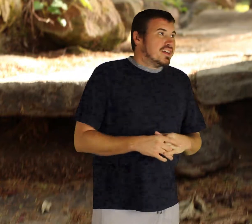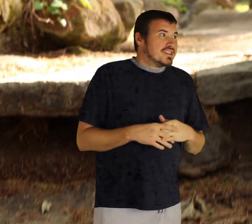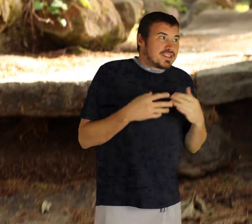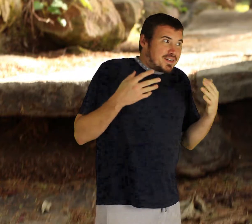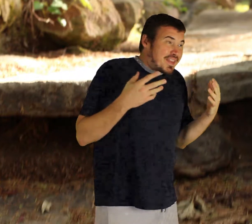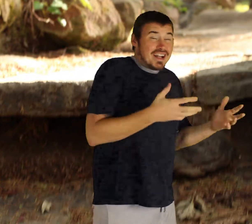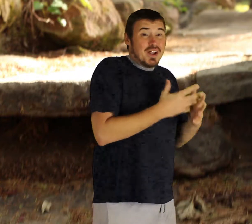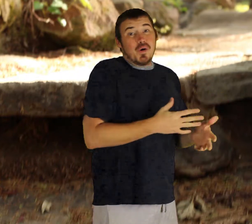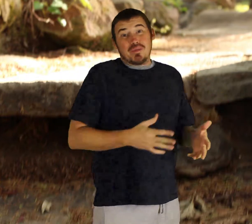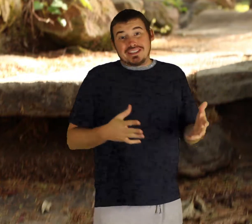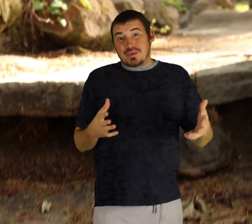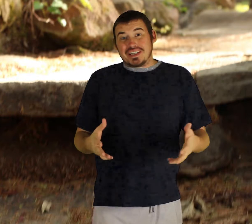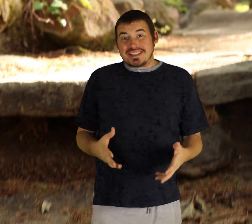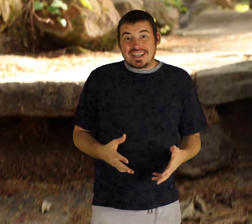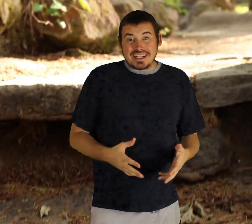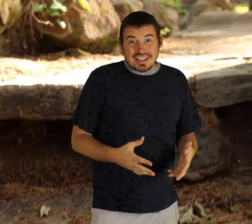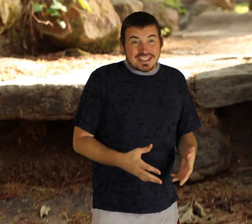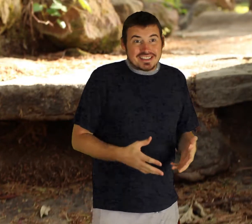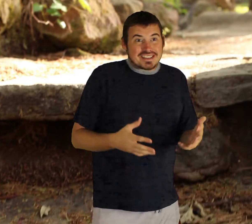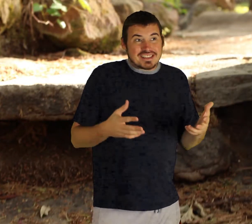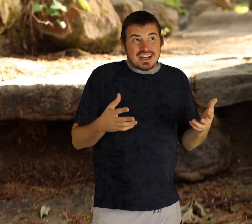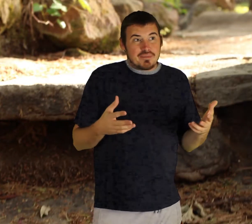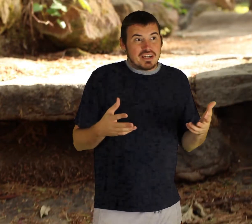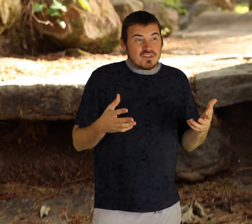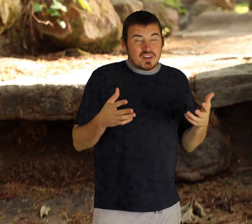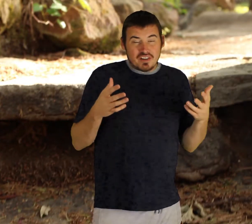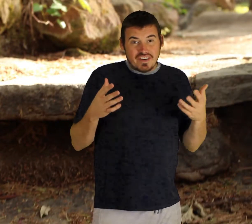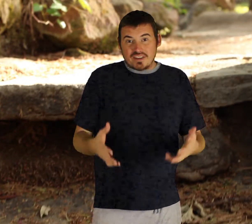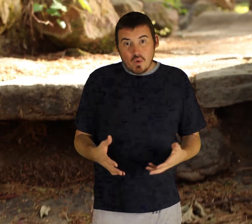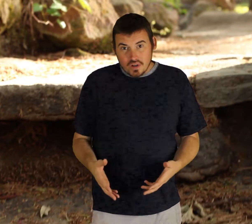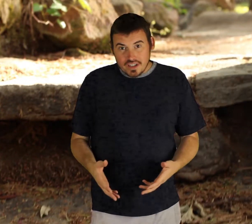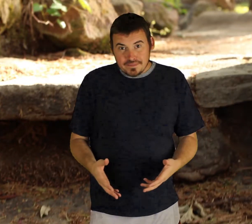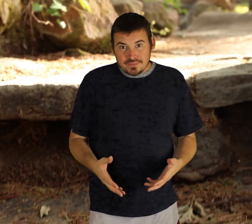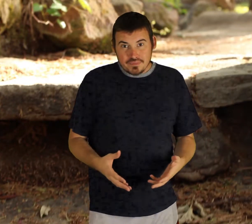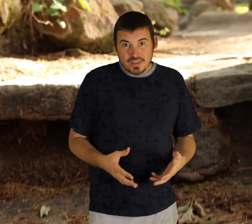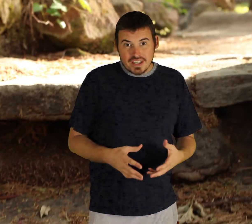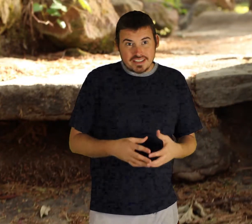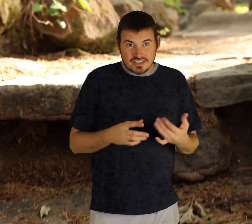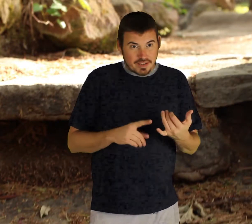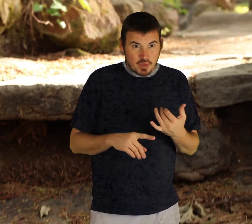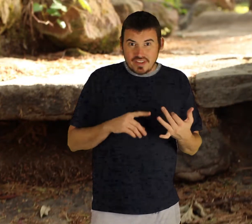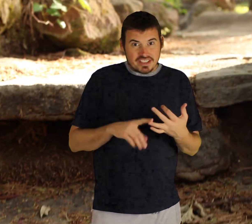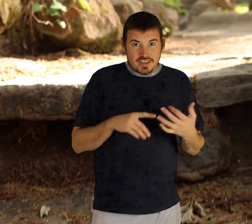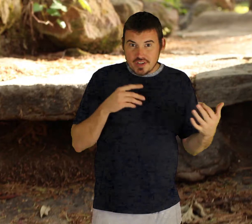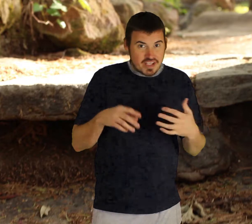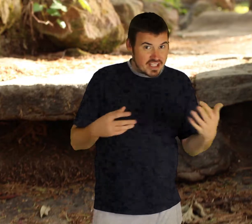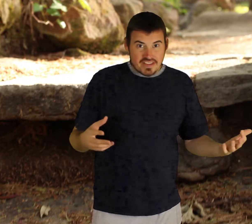so that alone makes it a really exciting year because i mean if you're a fan of horror like movies tv shows any of